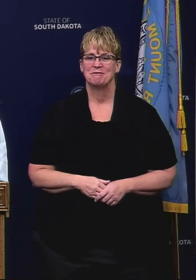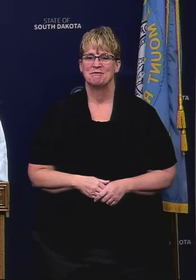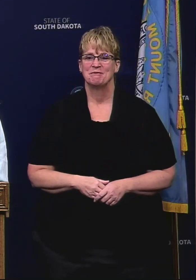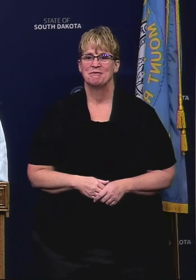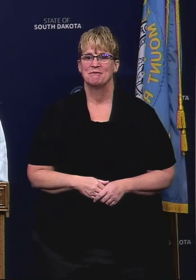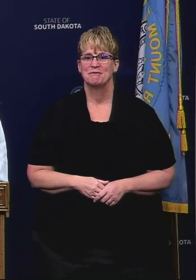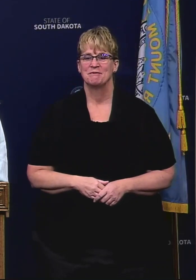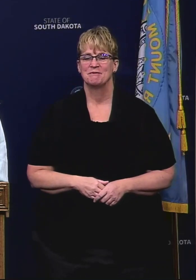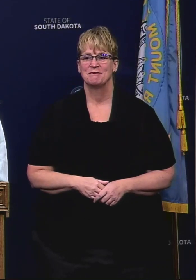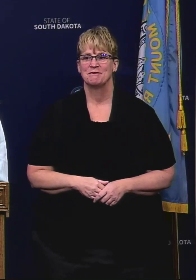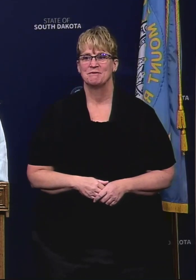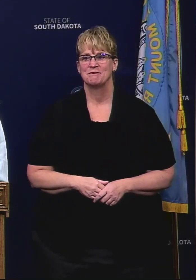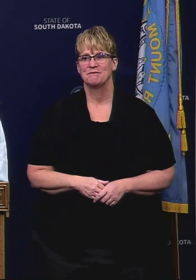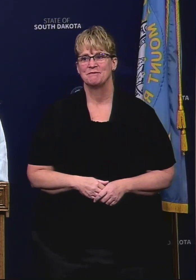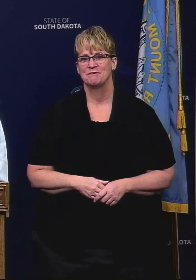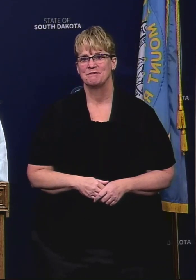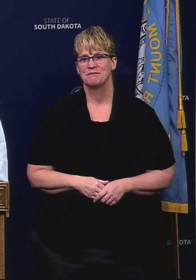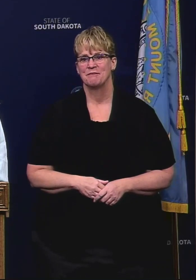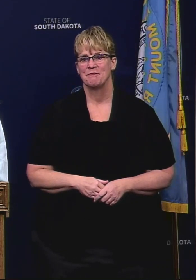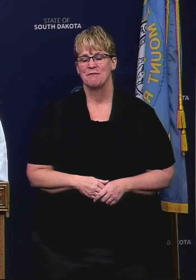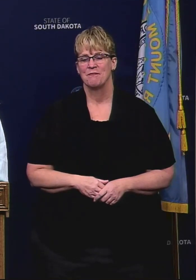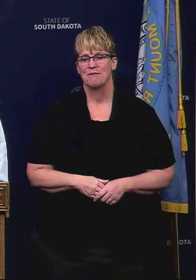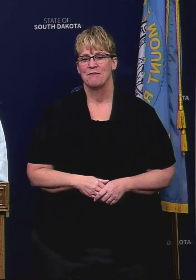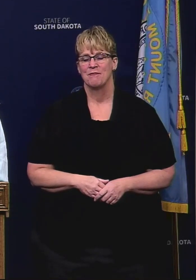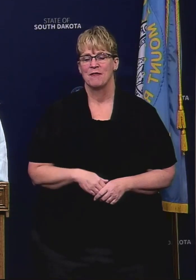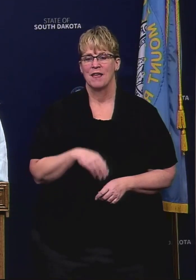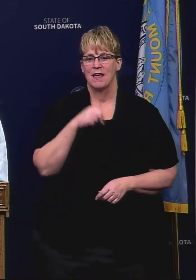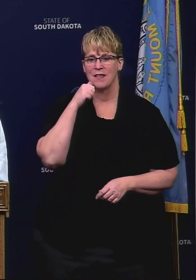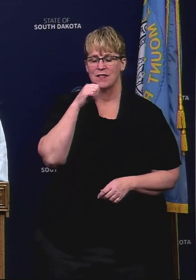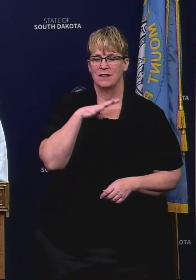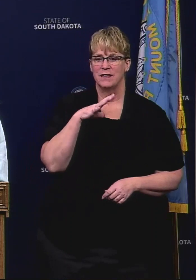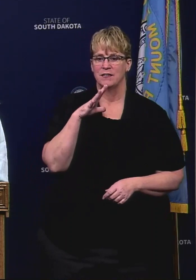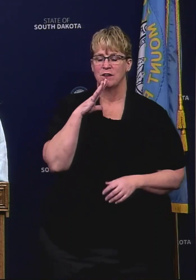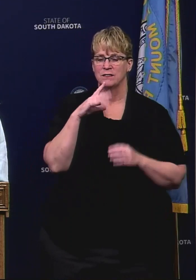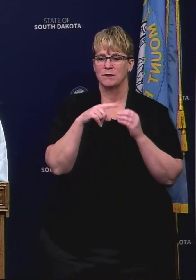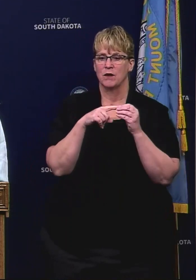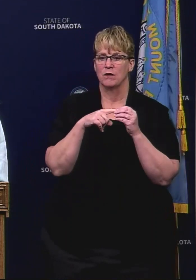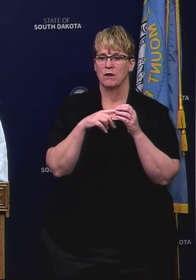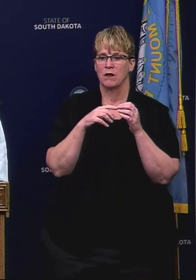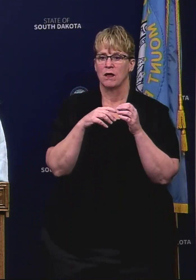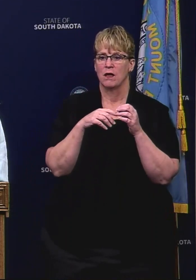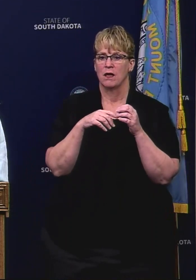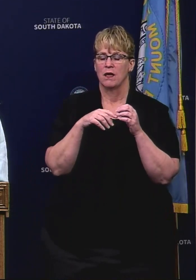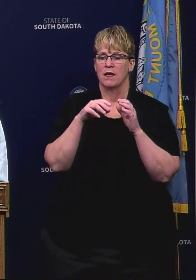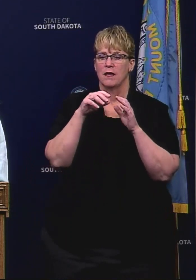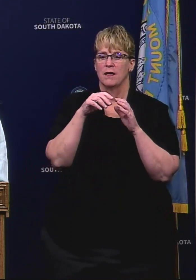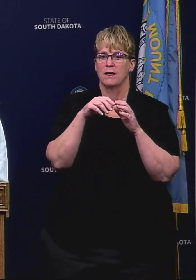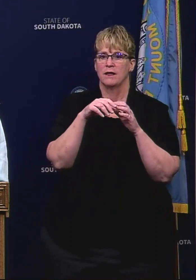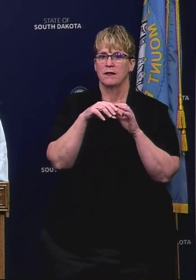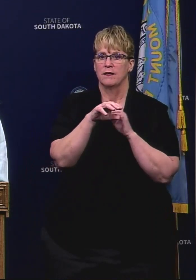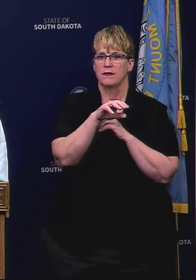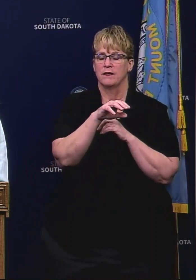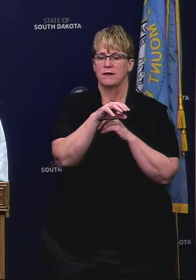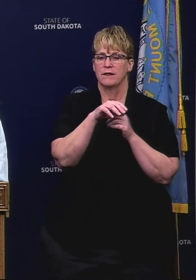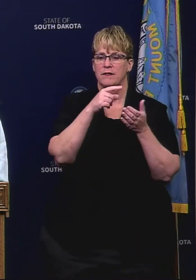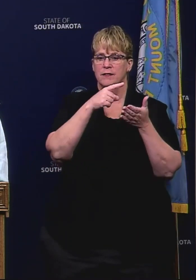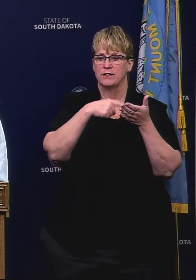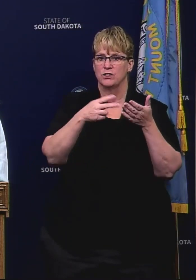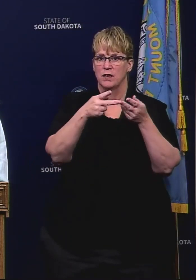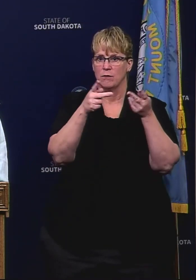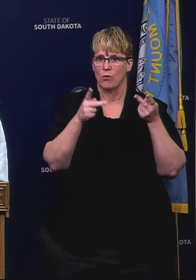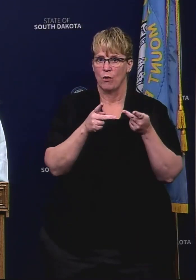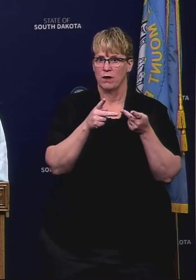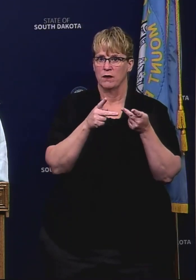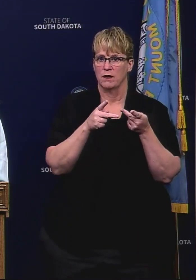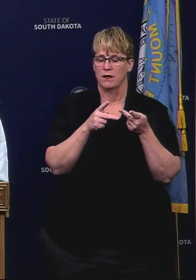What I wanted to ask is with the checkpoint issues so the state is saying that the tribes are not following federal